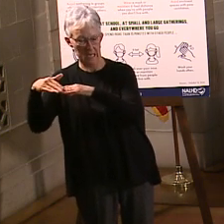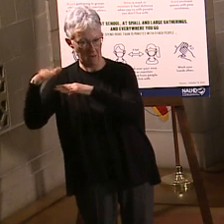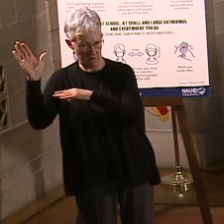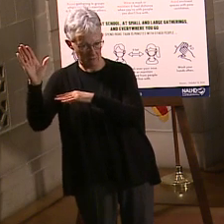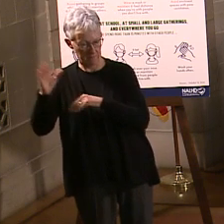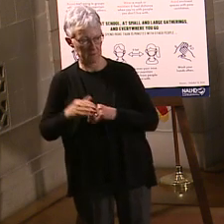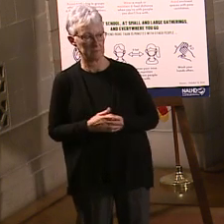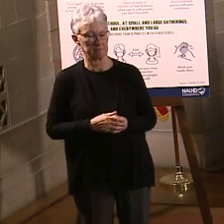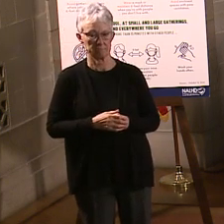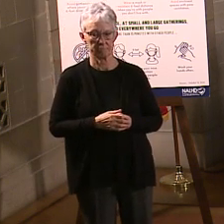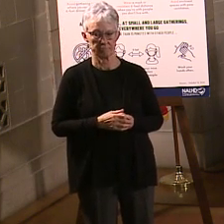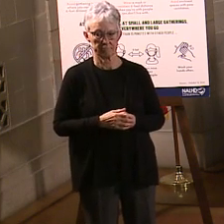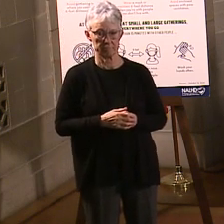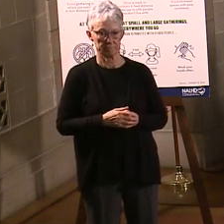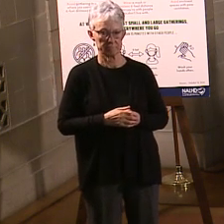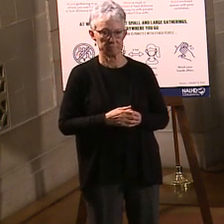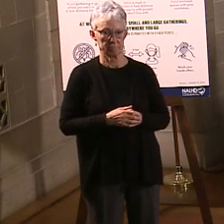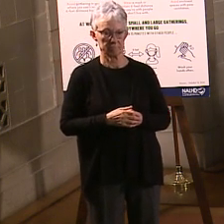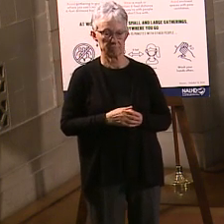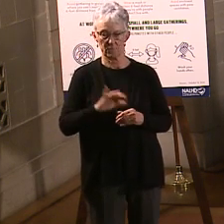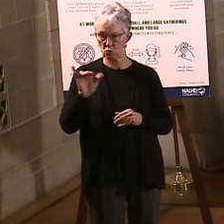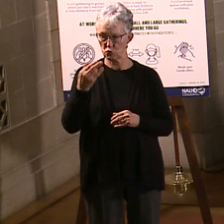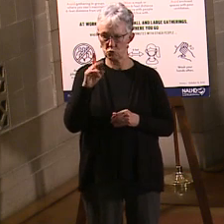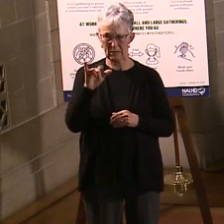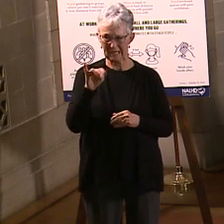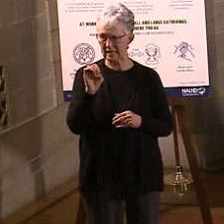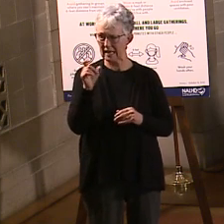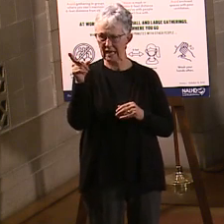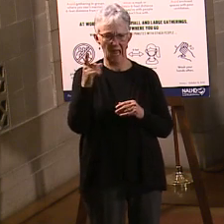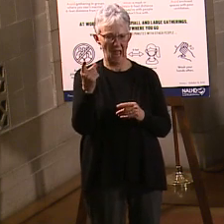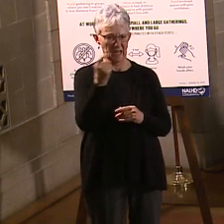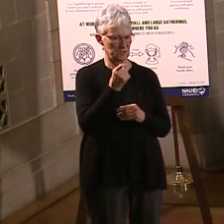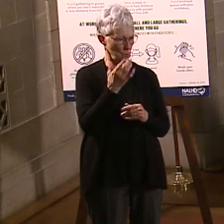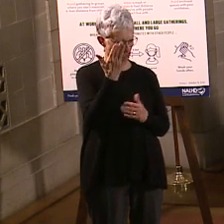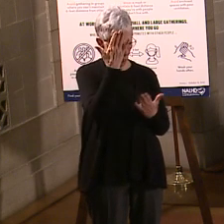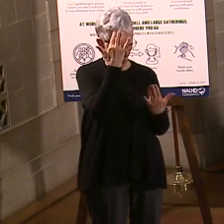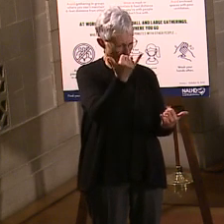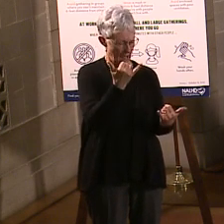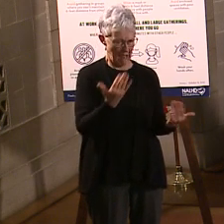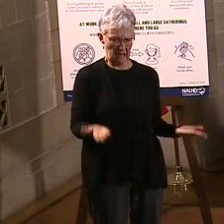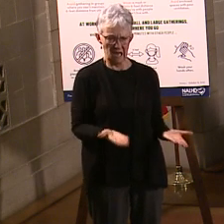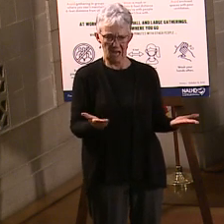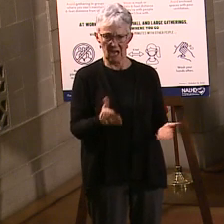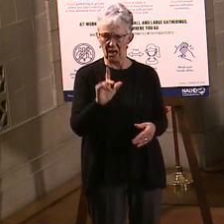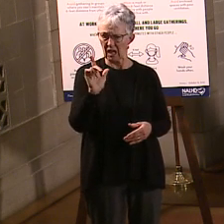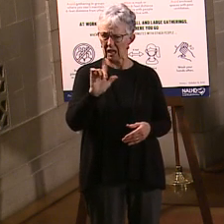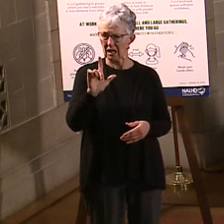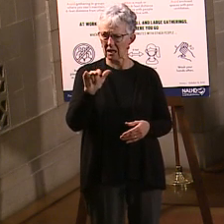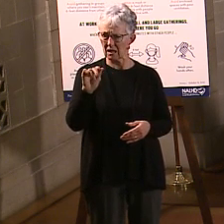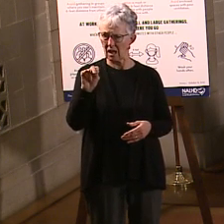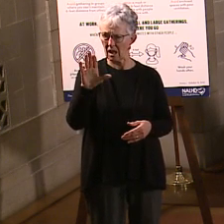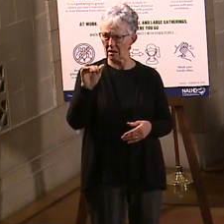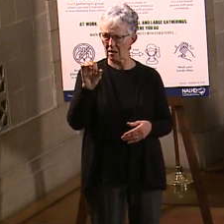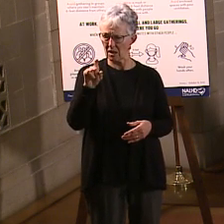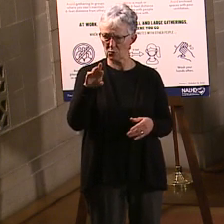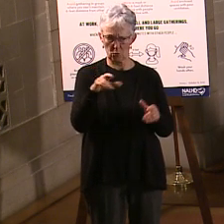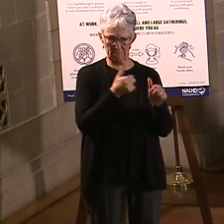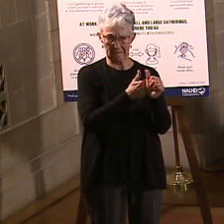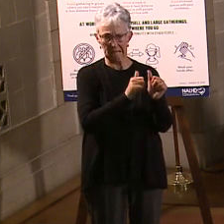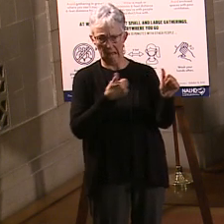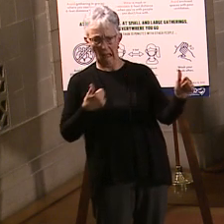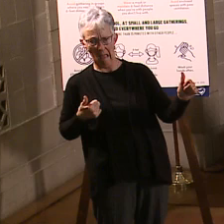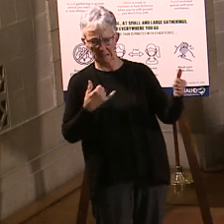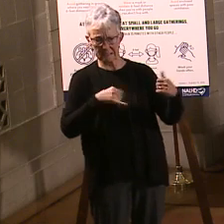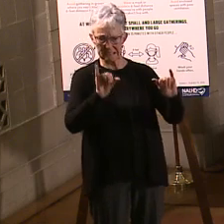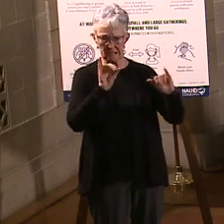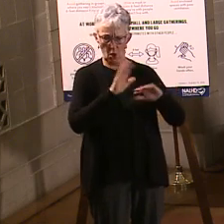thing for Julie had asked about, you know, why, or somebody asked about why Lincoln Lancaster might be behind. And also, part of what we saw is, it depends on the